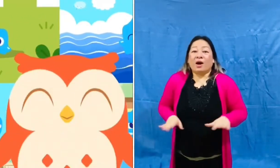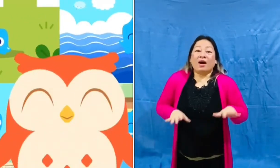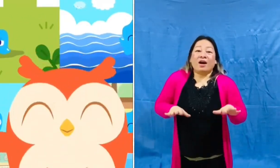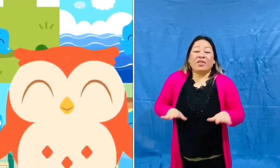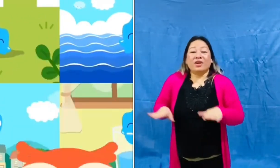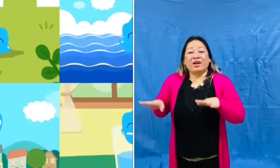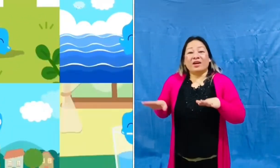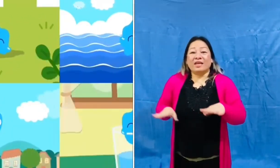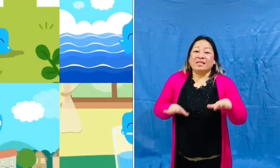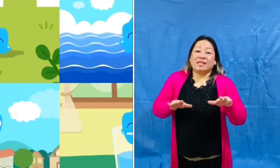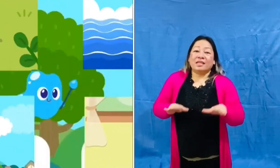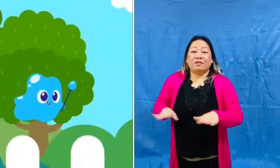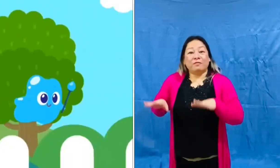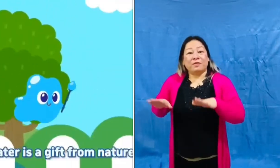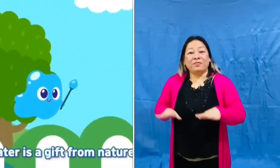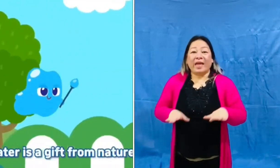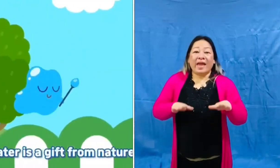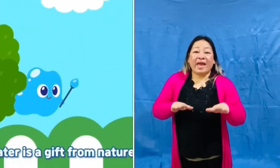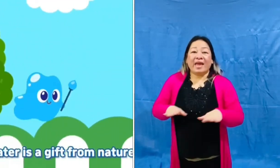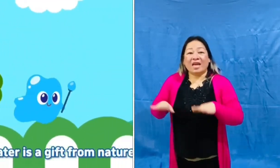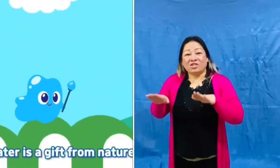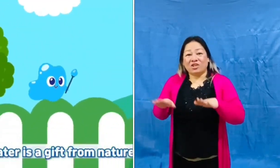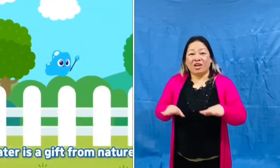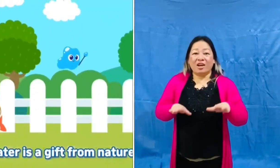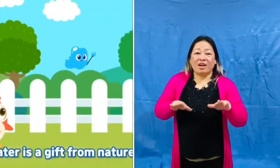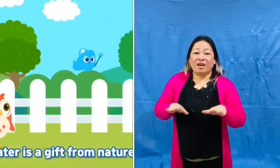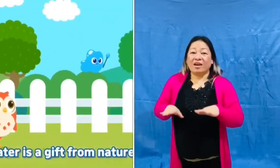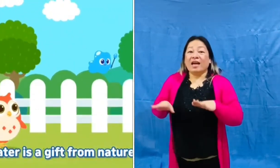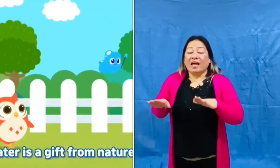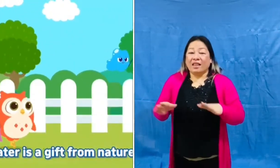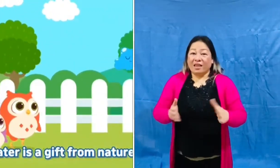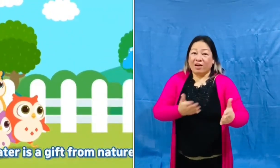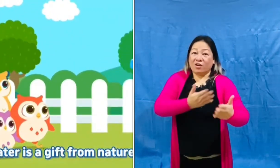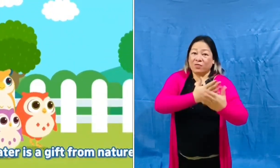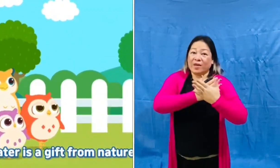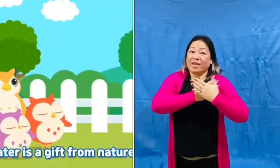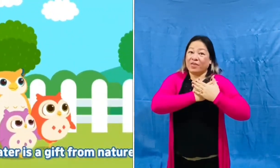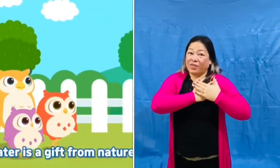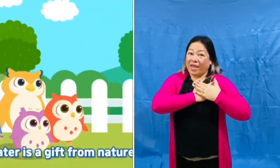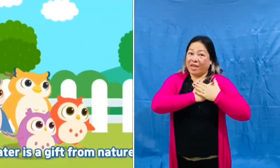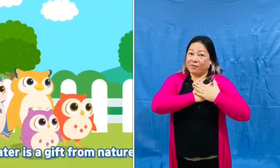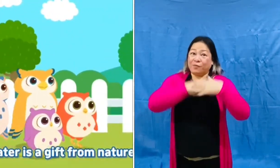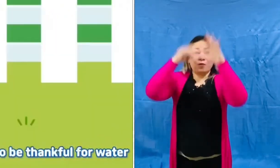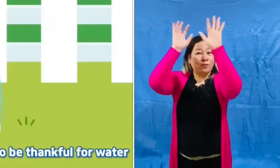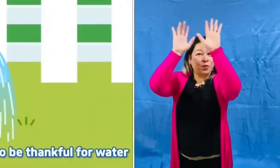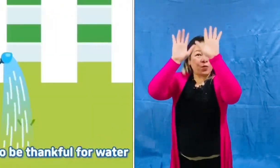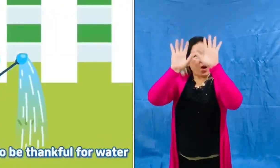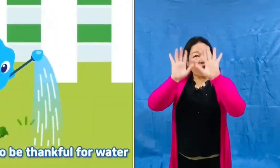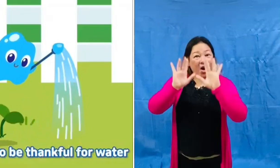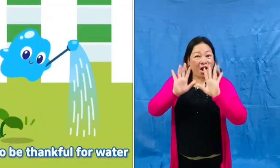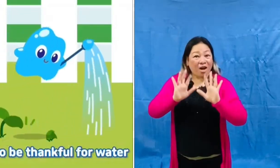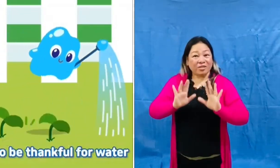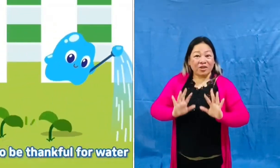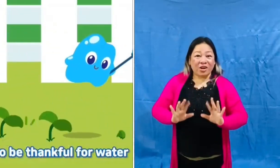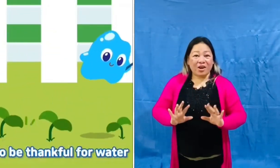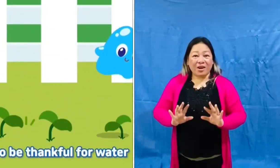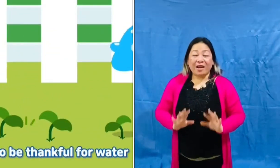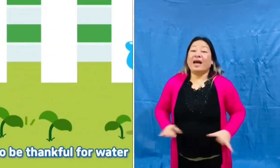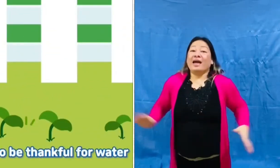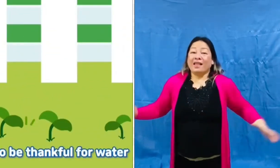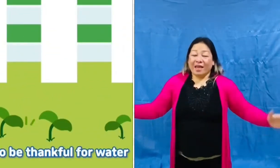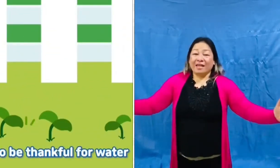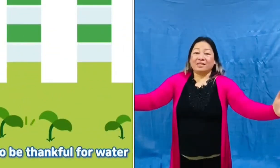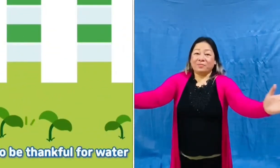water is a gift from nature so be thankful for water